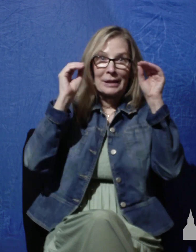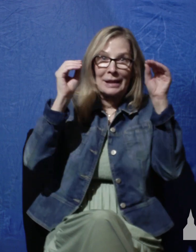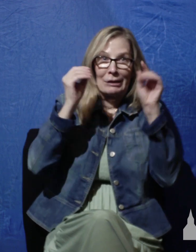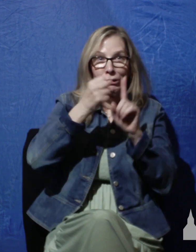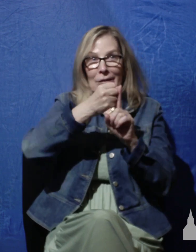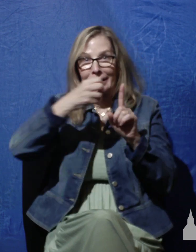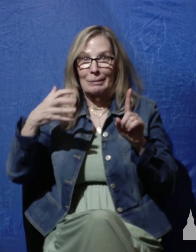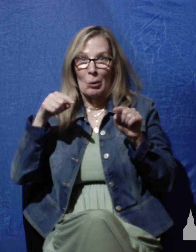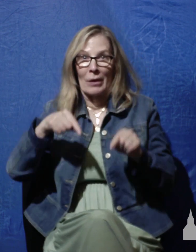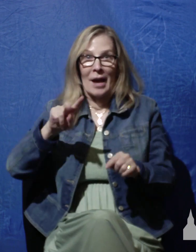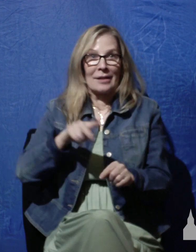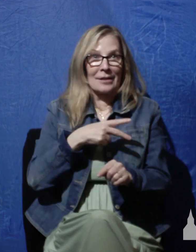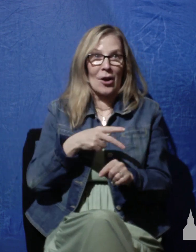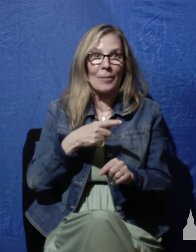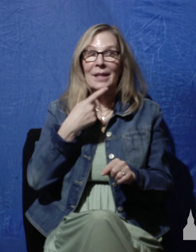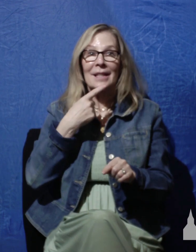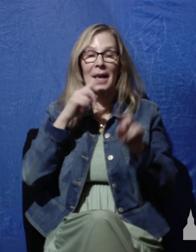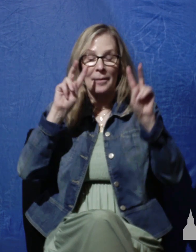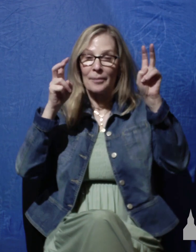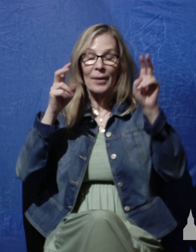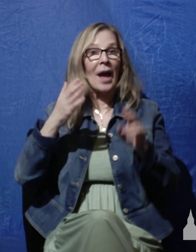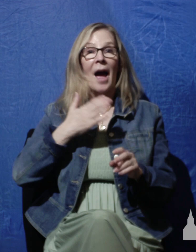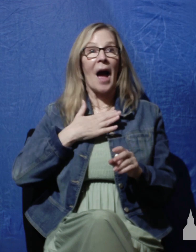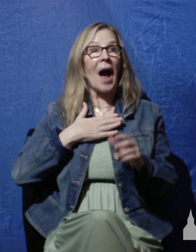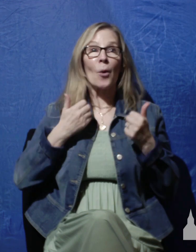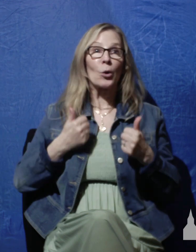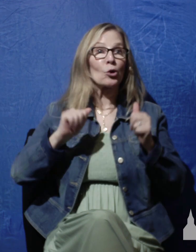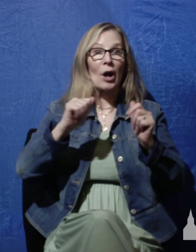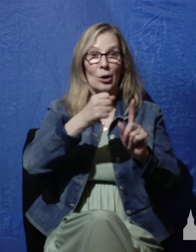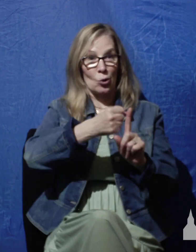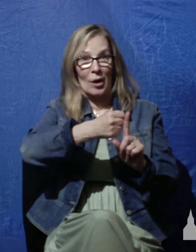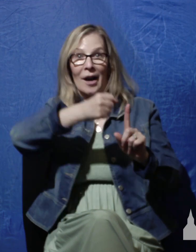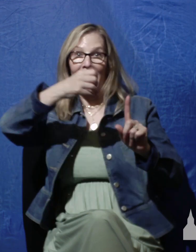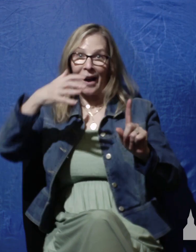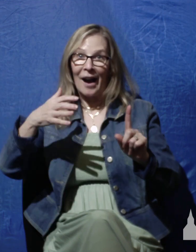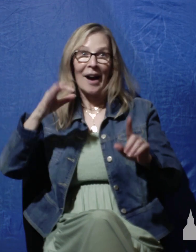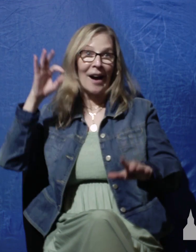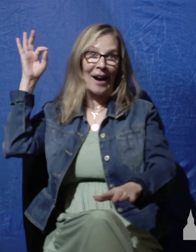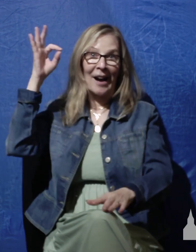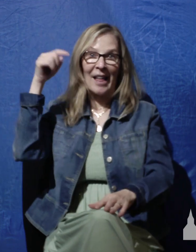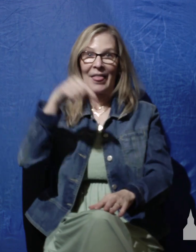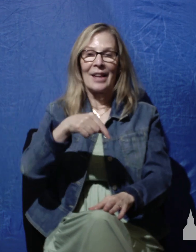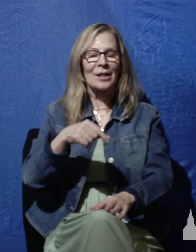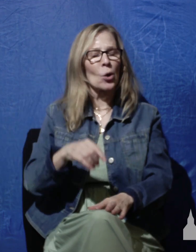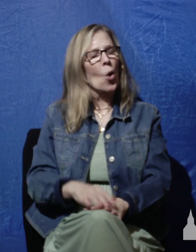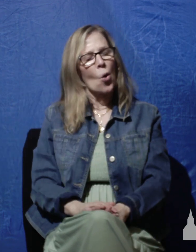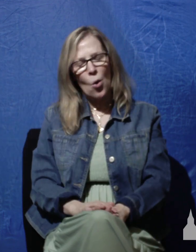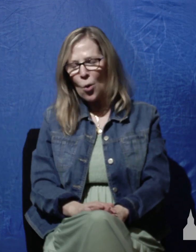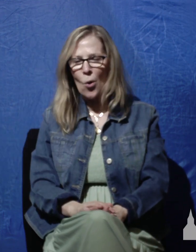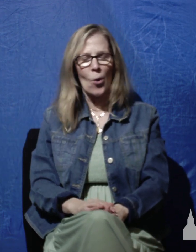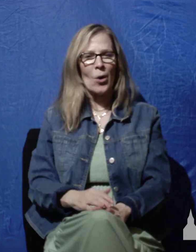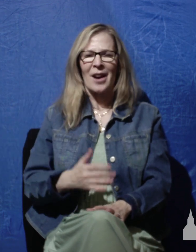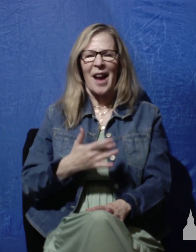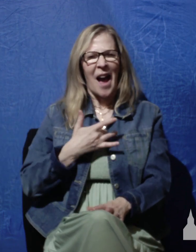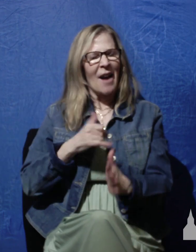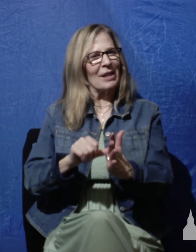He said, our attempts at exposition is commenced under an impressive sense of the utter